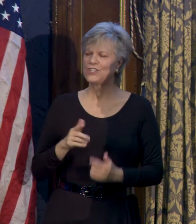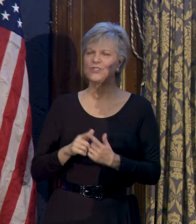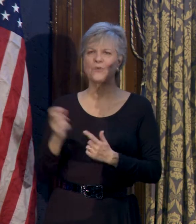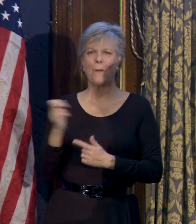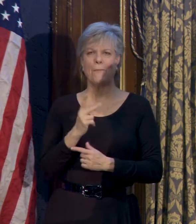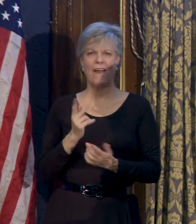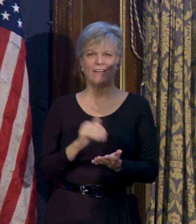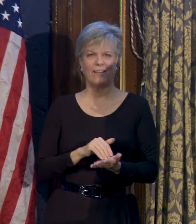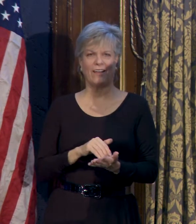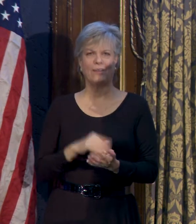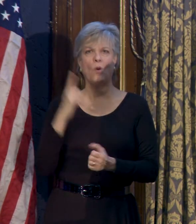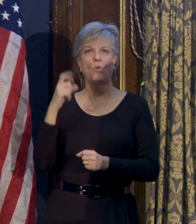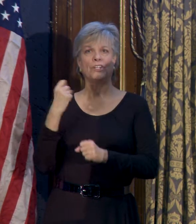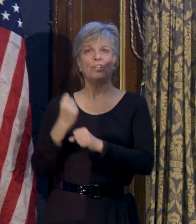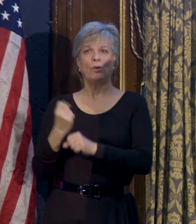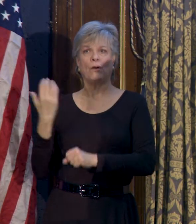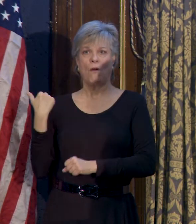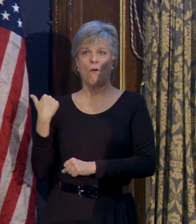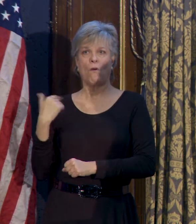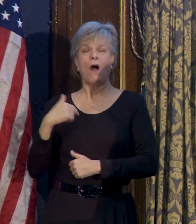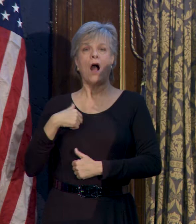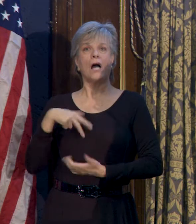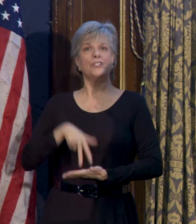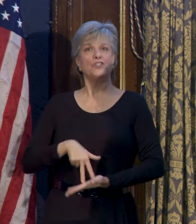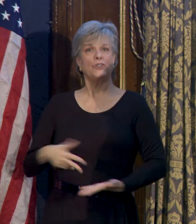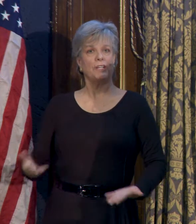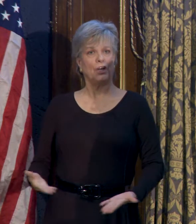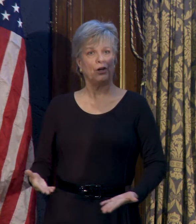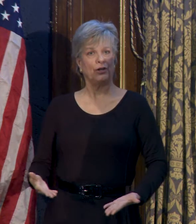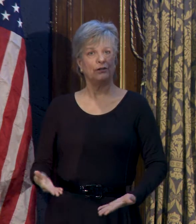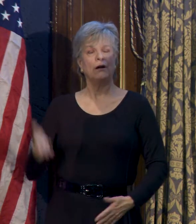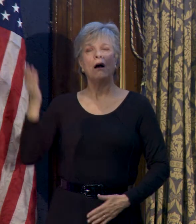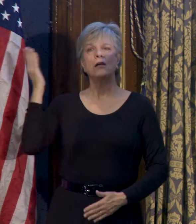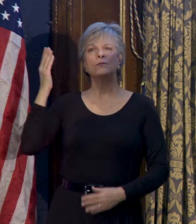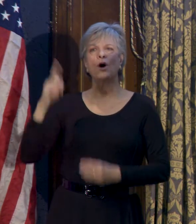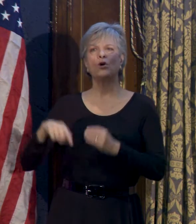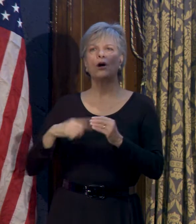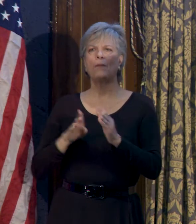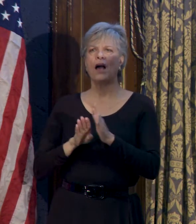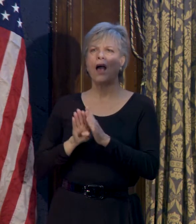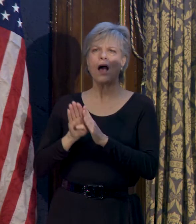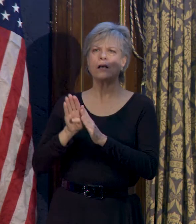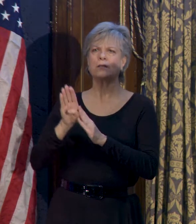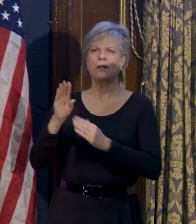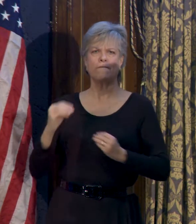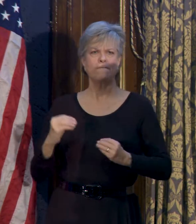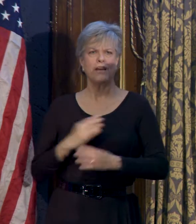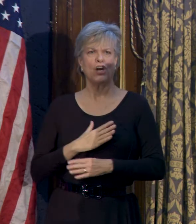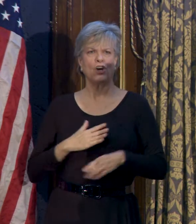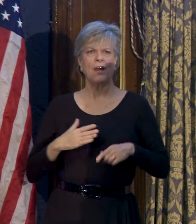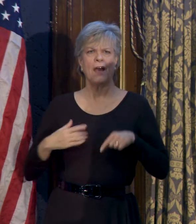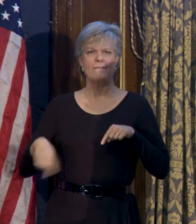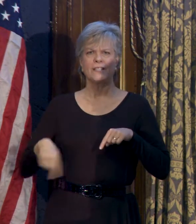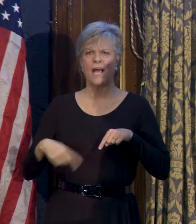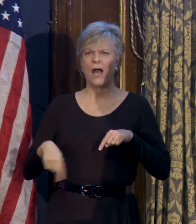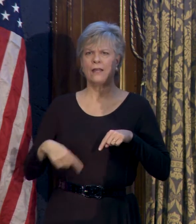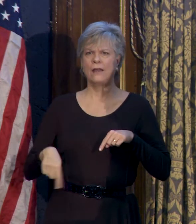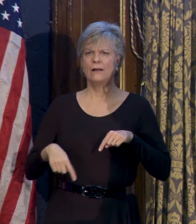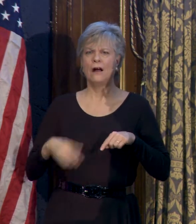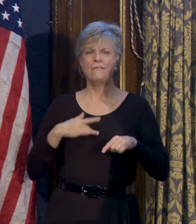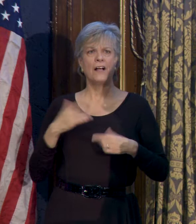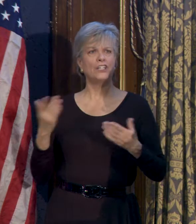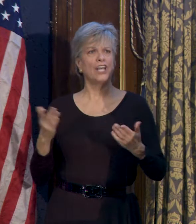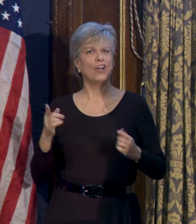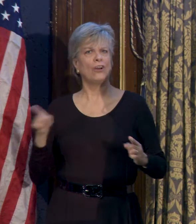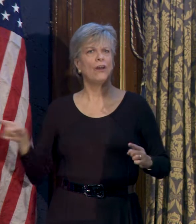A little over a year ago, I stood here and spoke about the escalating fear and anxiety felt here and